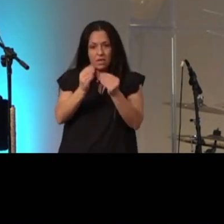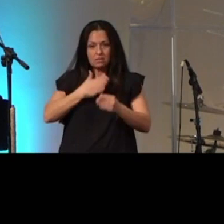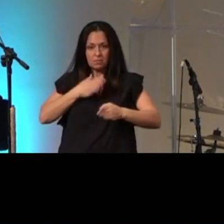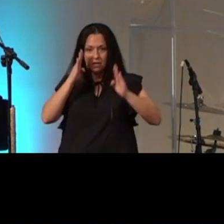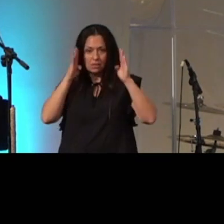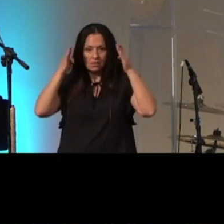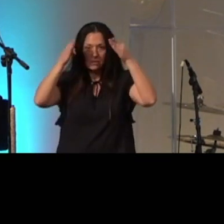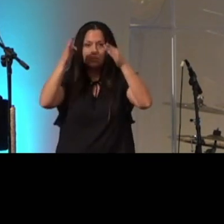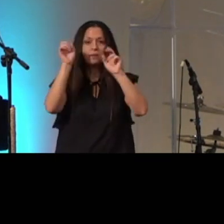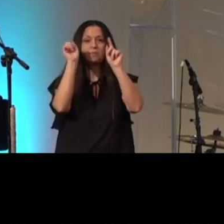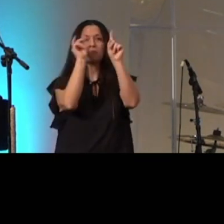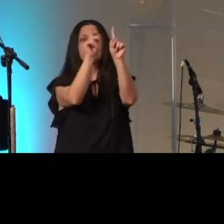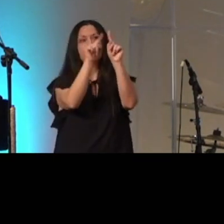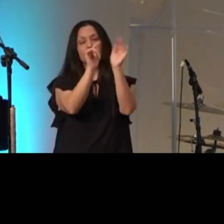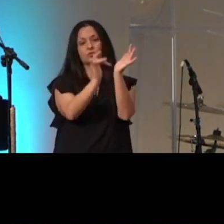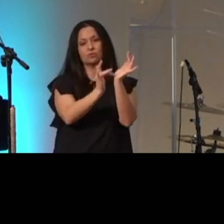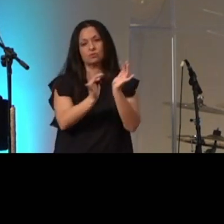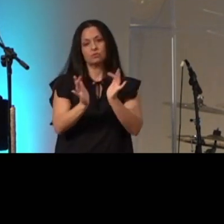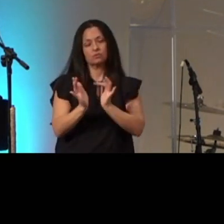back on Jesus